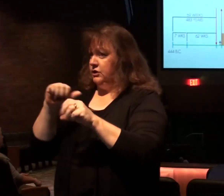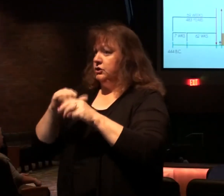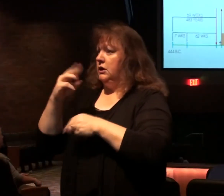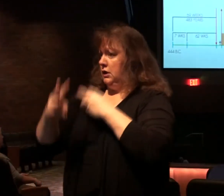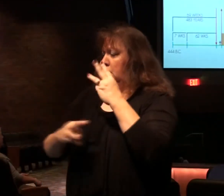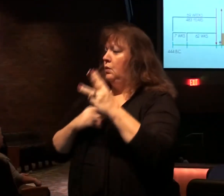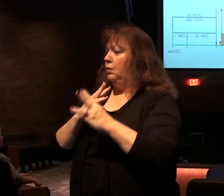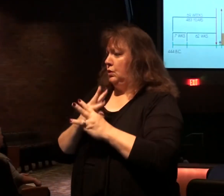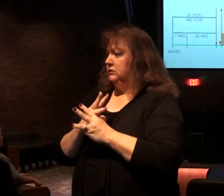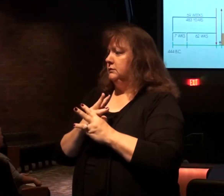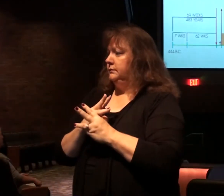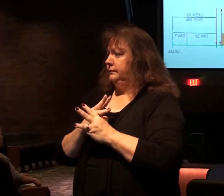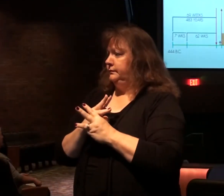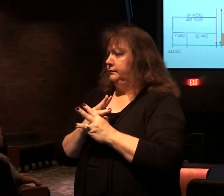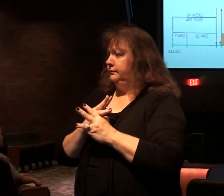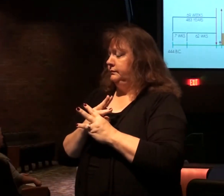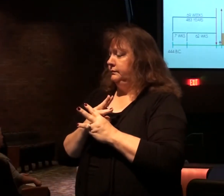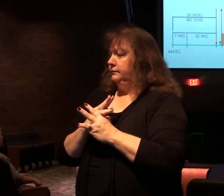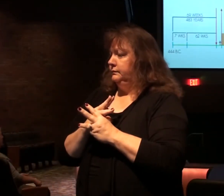world.